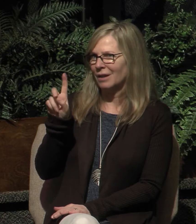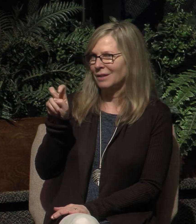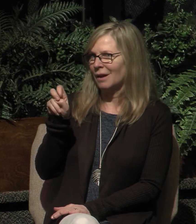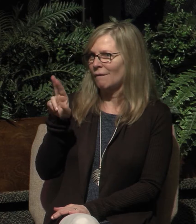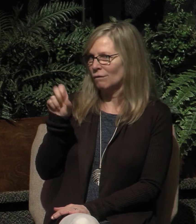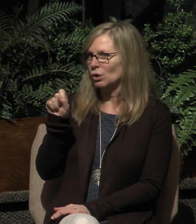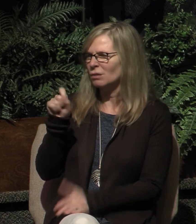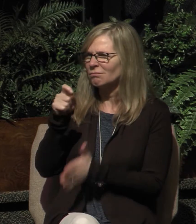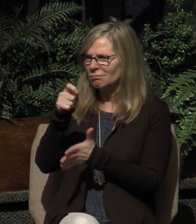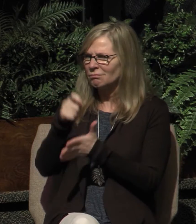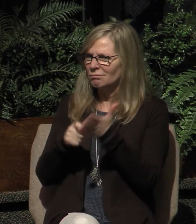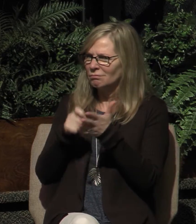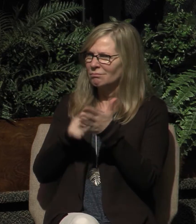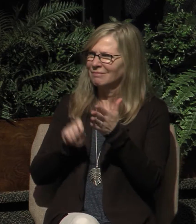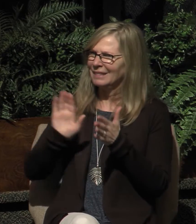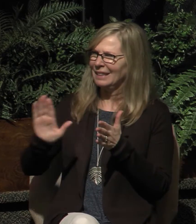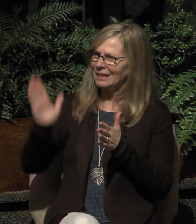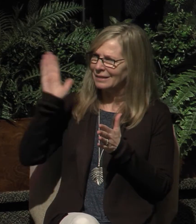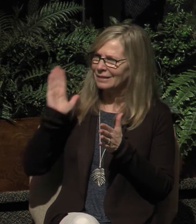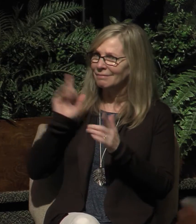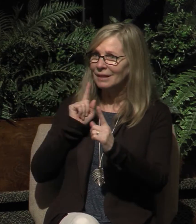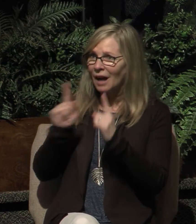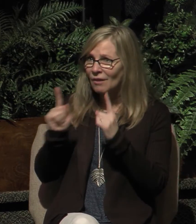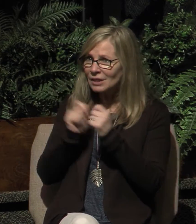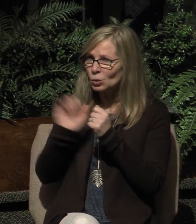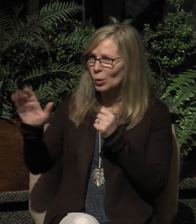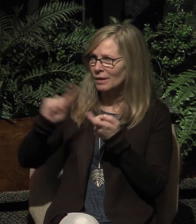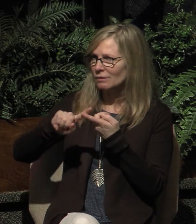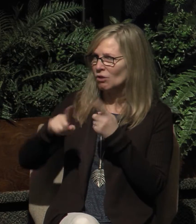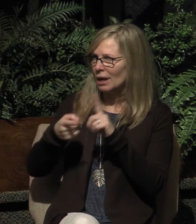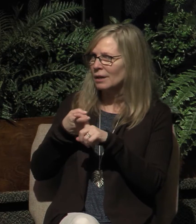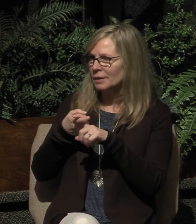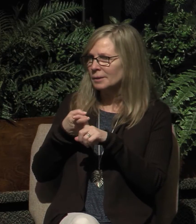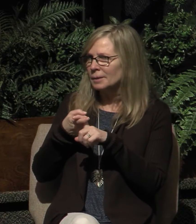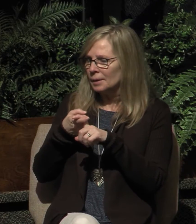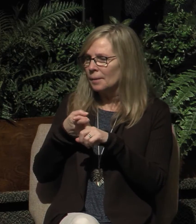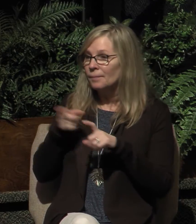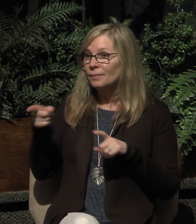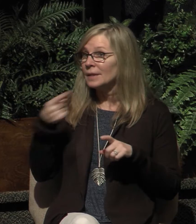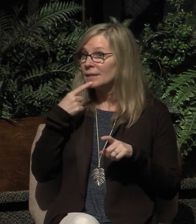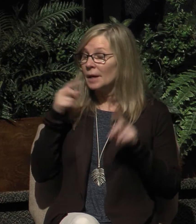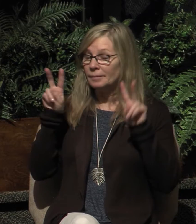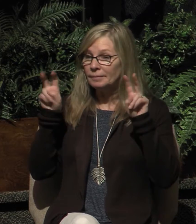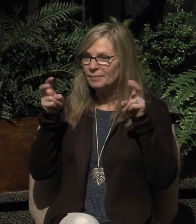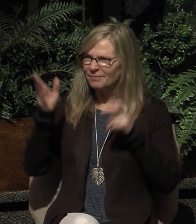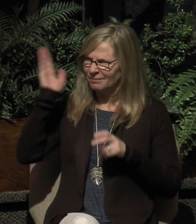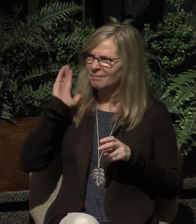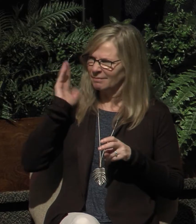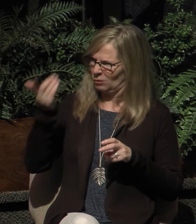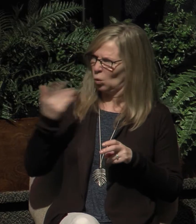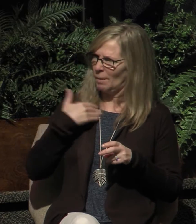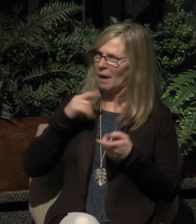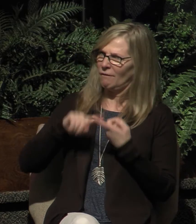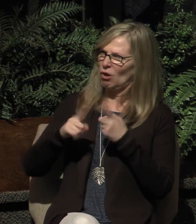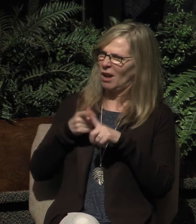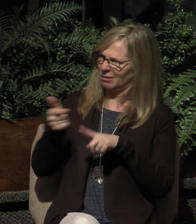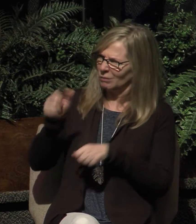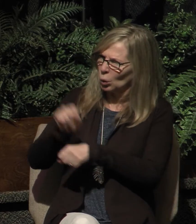conversation he once had with a friend. He says, I once had a friend who worked for a campus